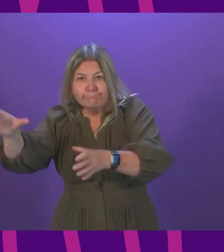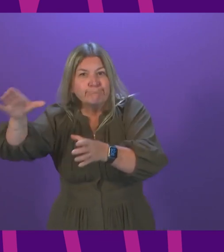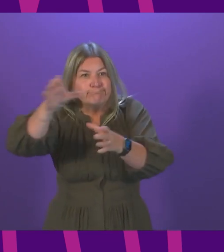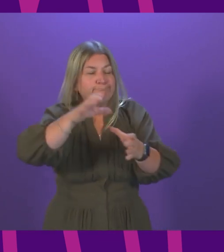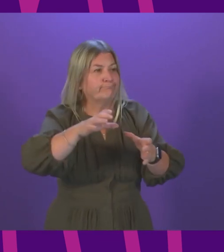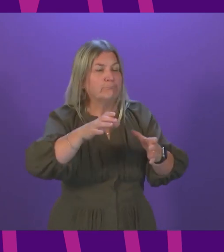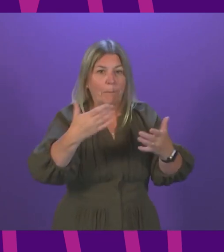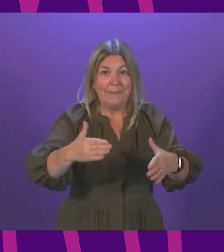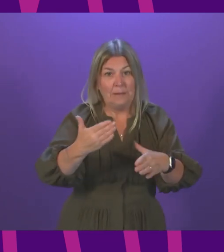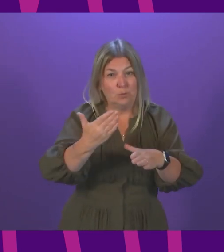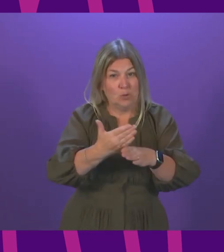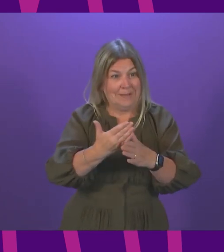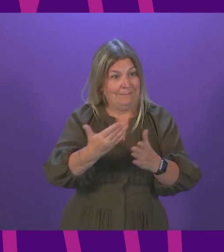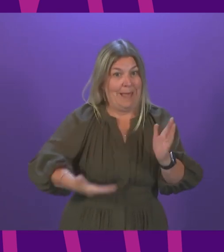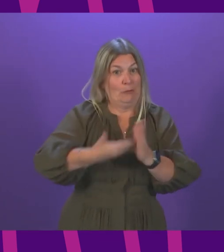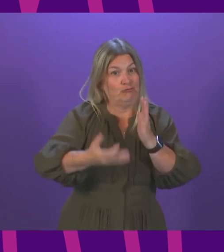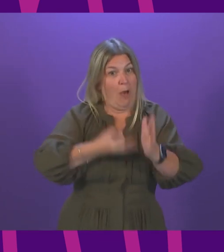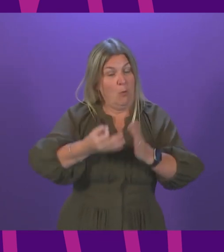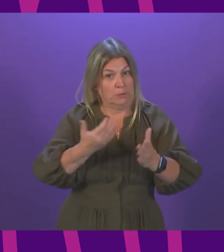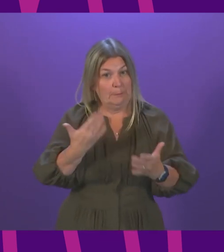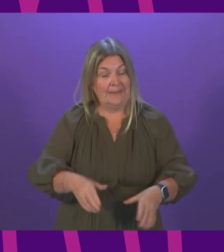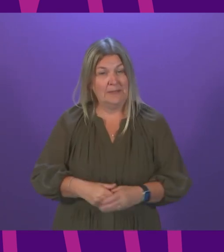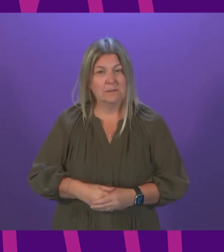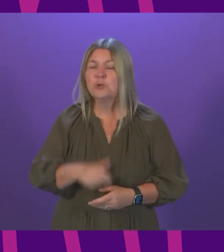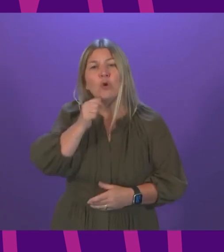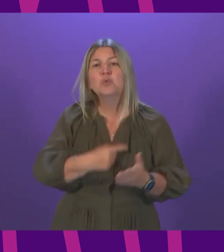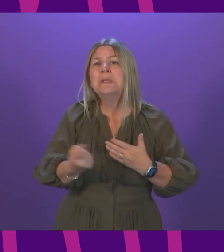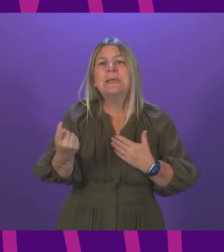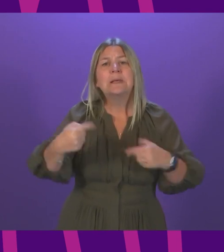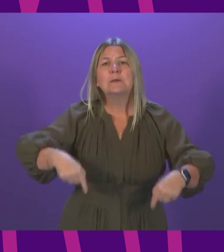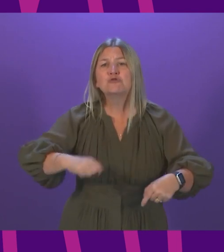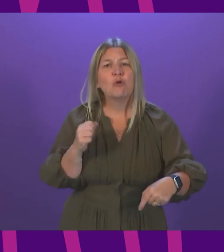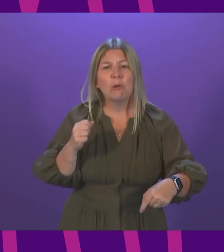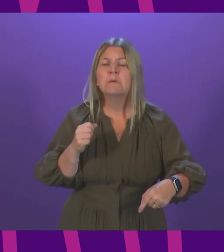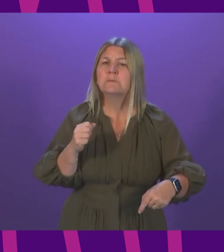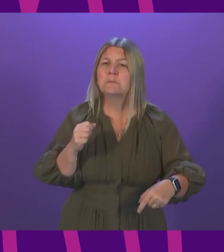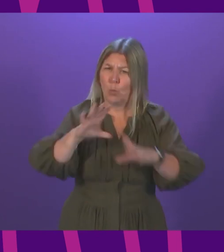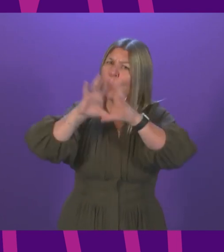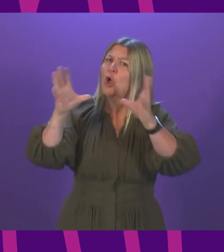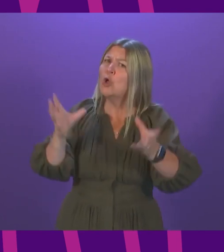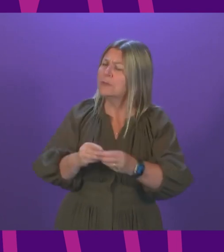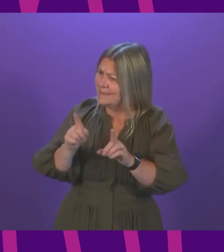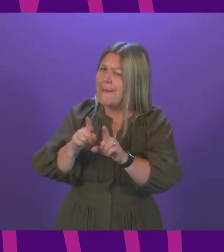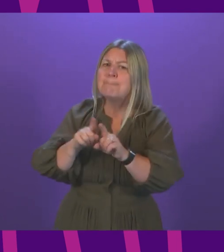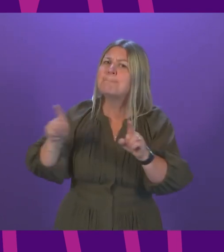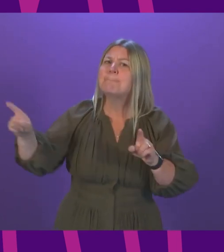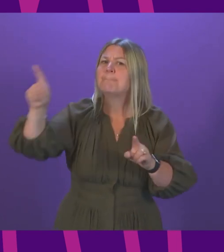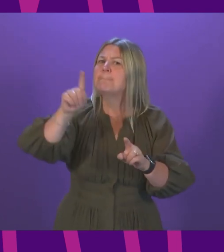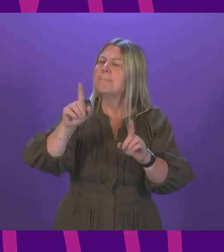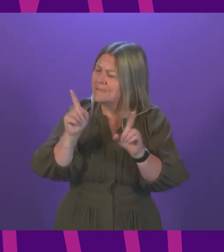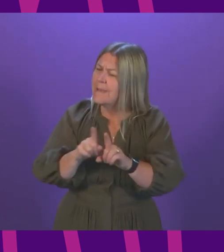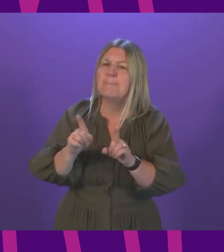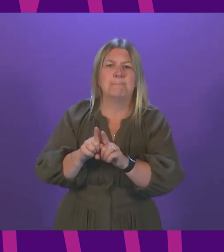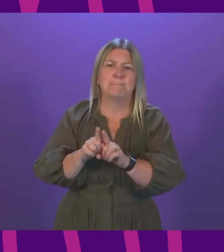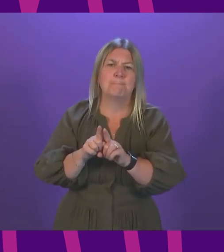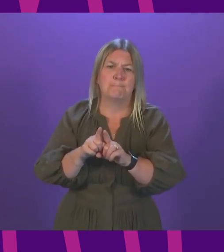to extended hours. We are, of course, not unique here. The global pandemic has created the most challenging crisis in almost every sphere